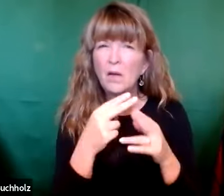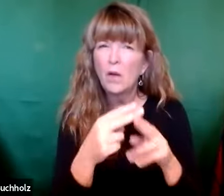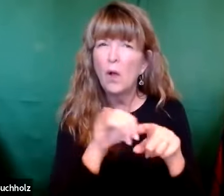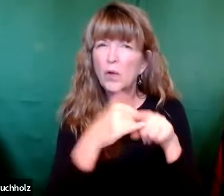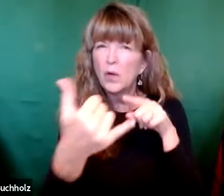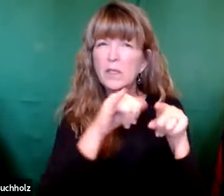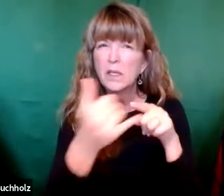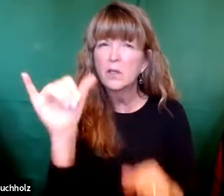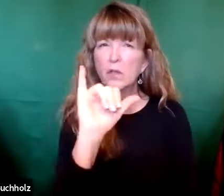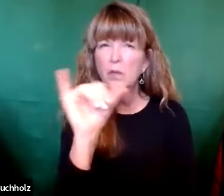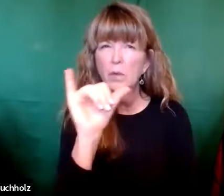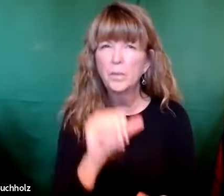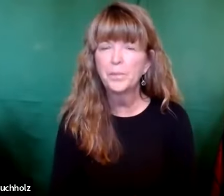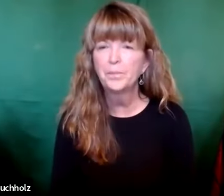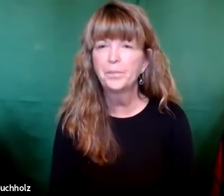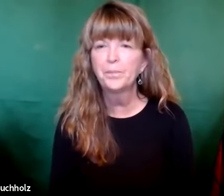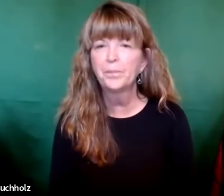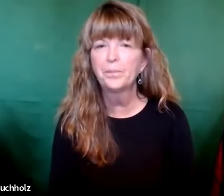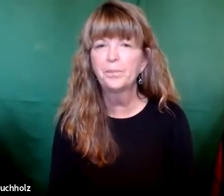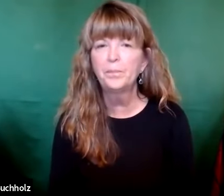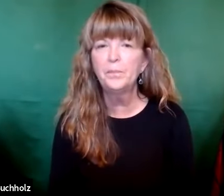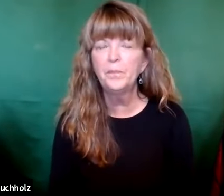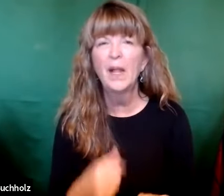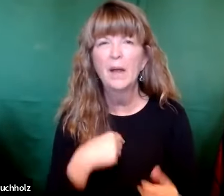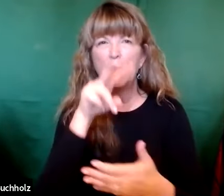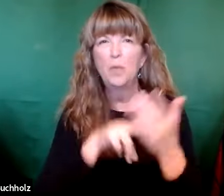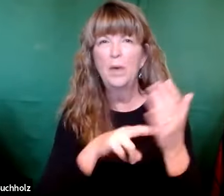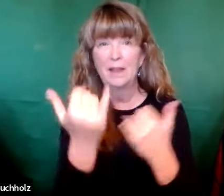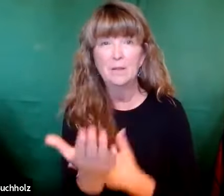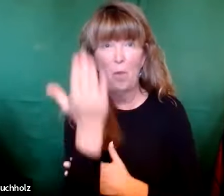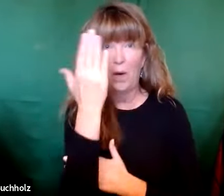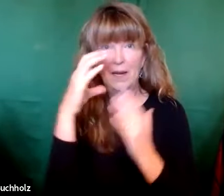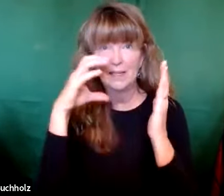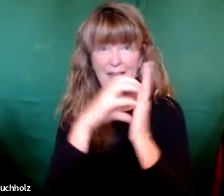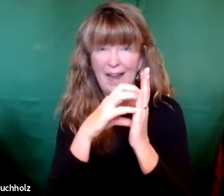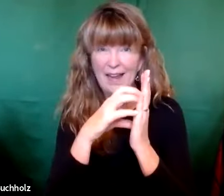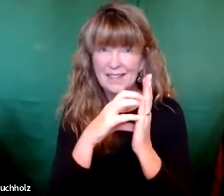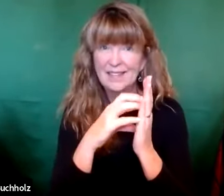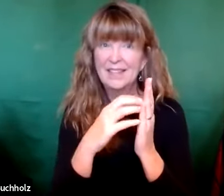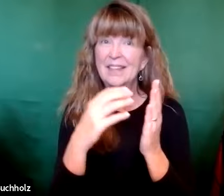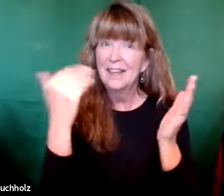come in here. That is cursing. As well as any of the, quote, curse words.